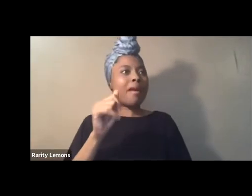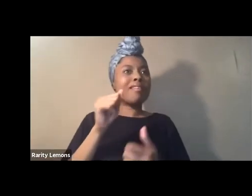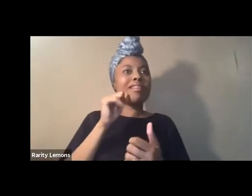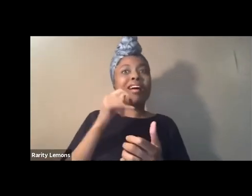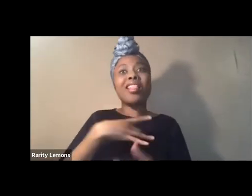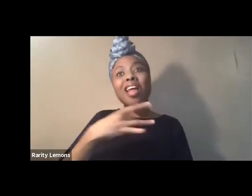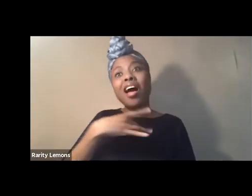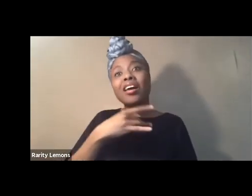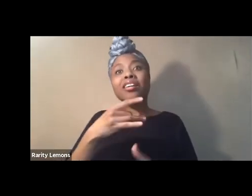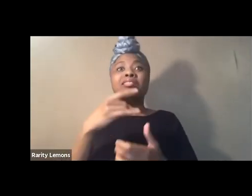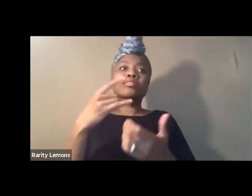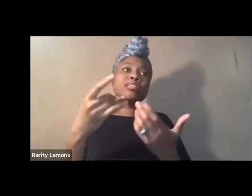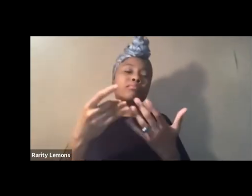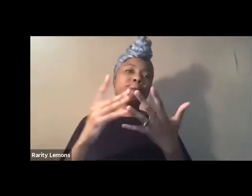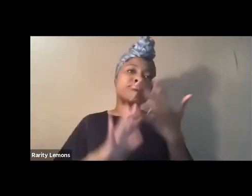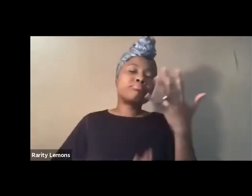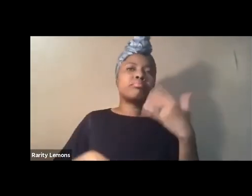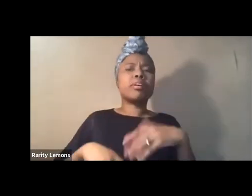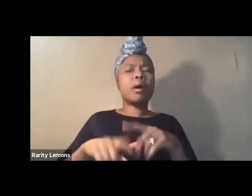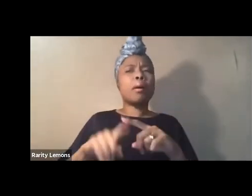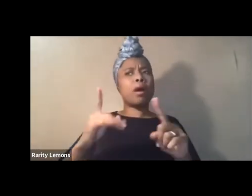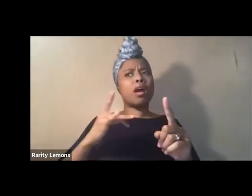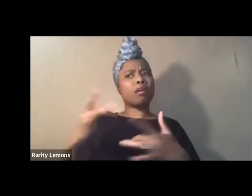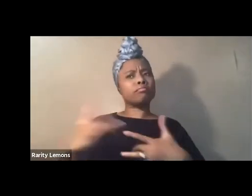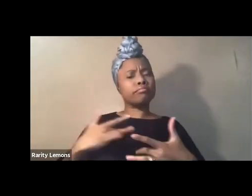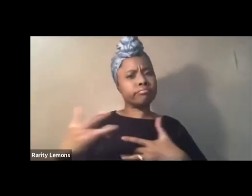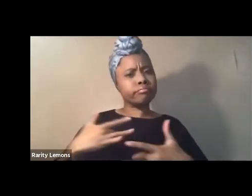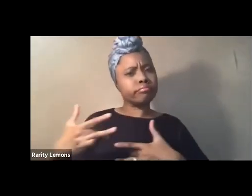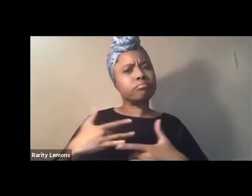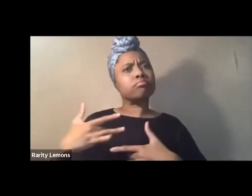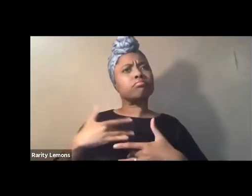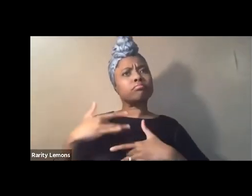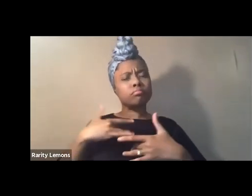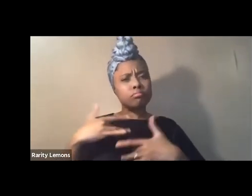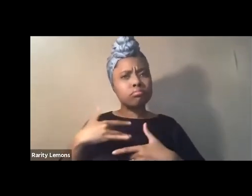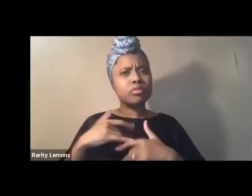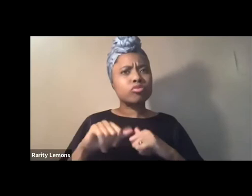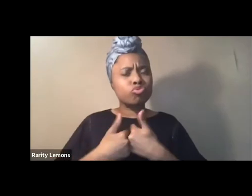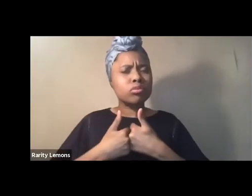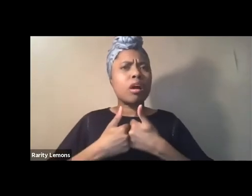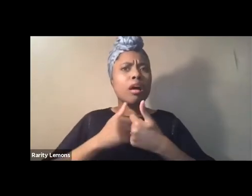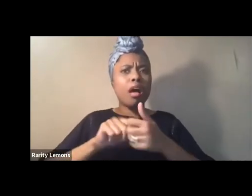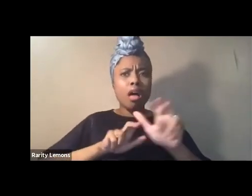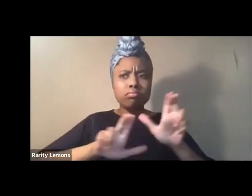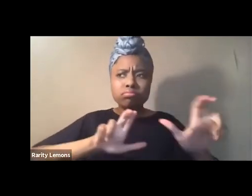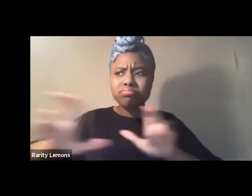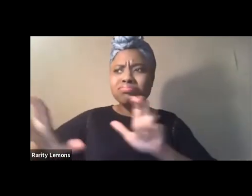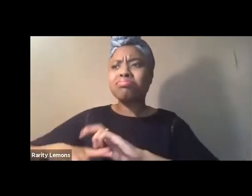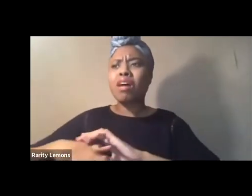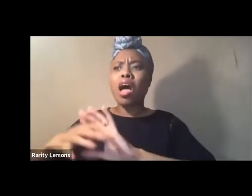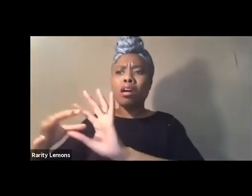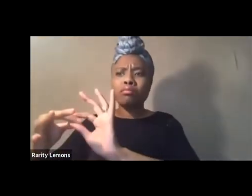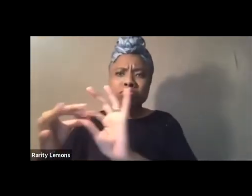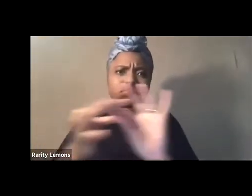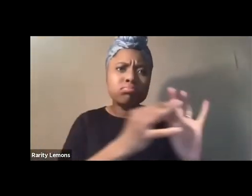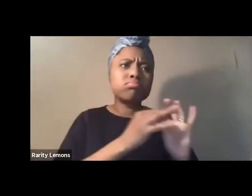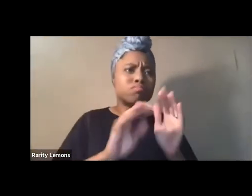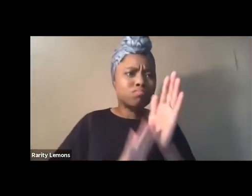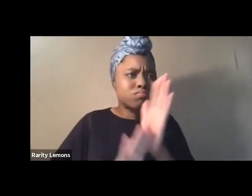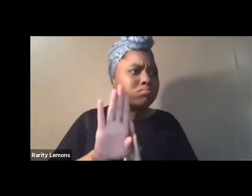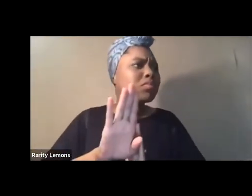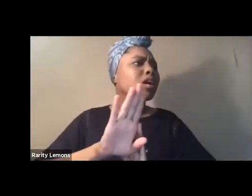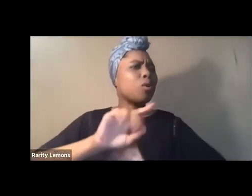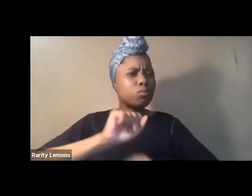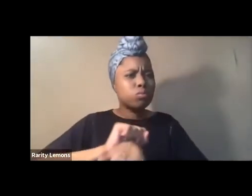worry that it replaces the more challenging investment in relationship building or of working in an